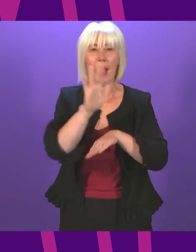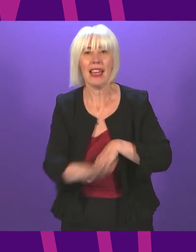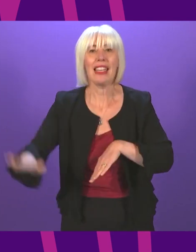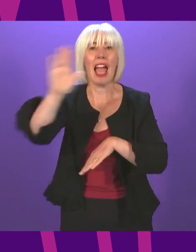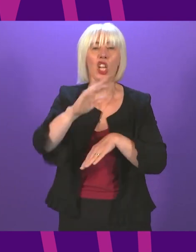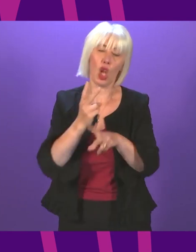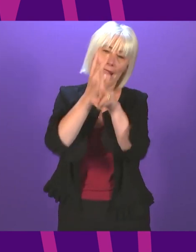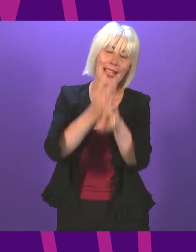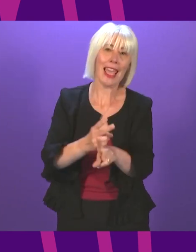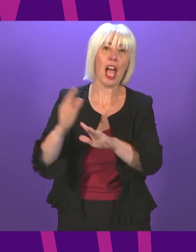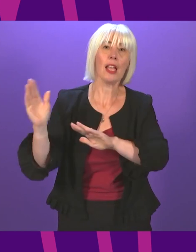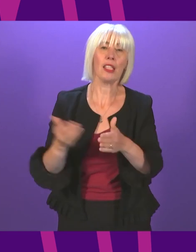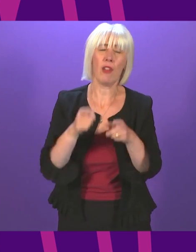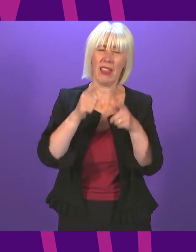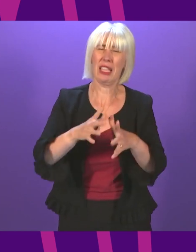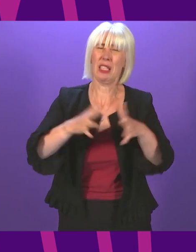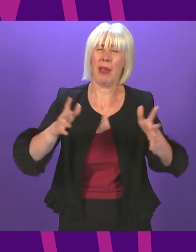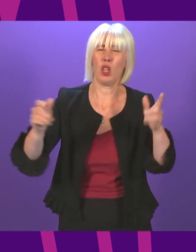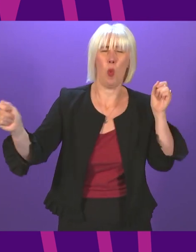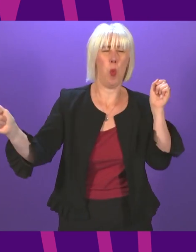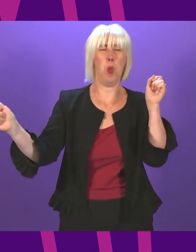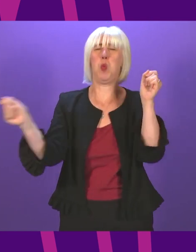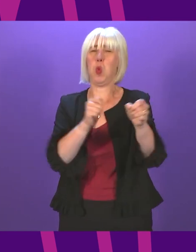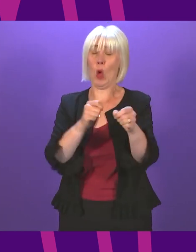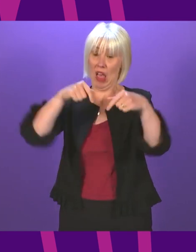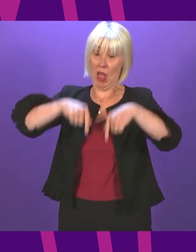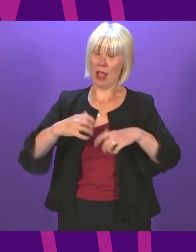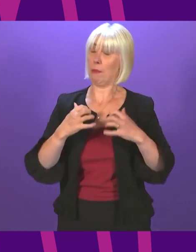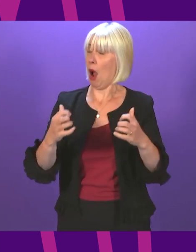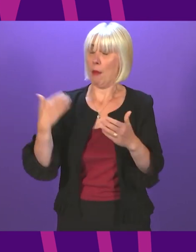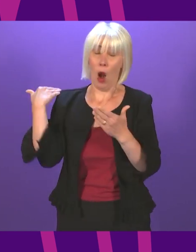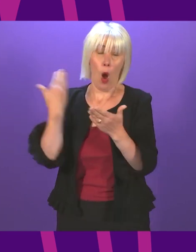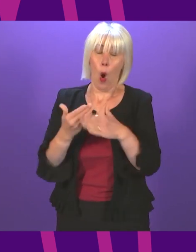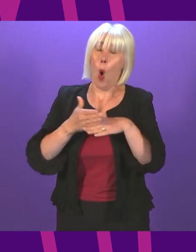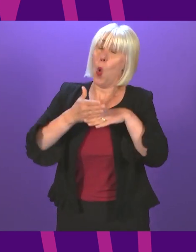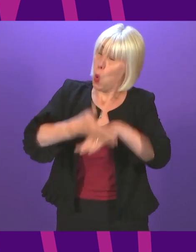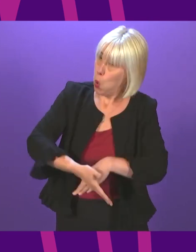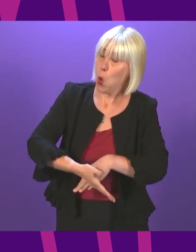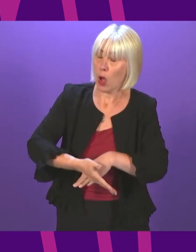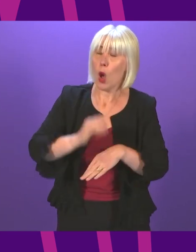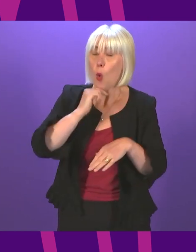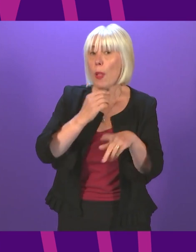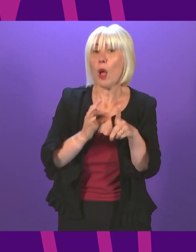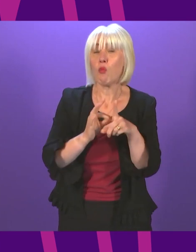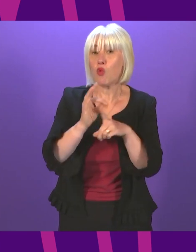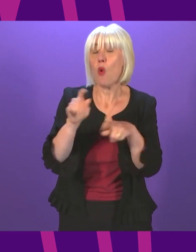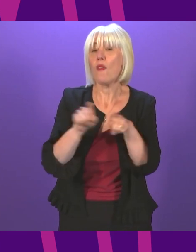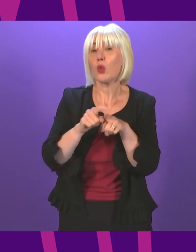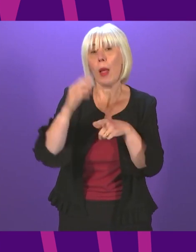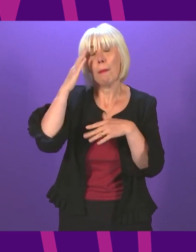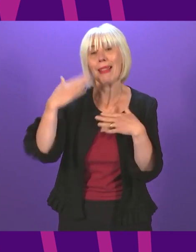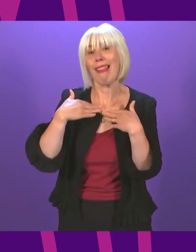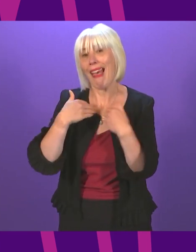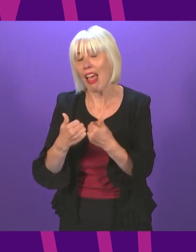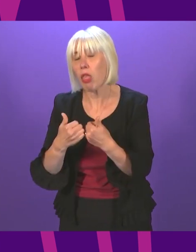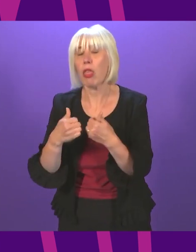perhaps the biggest public sector reform that this Parliament will ever have undertaken. Improvements too in mental health and work to